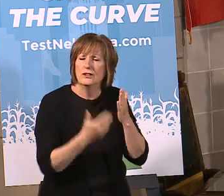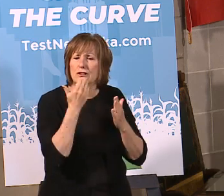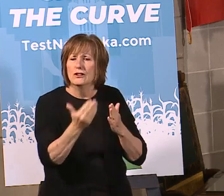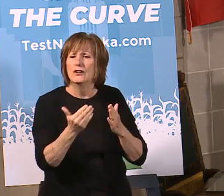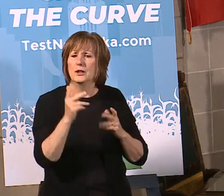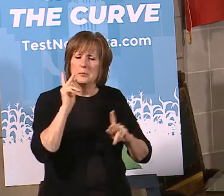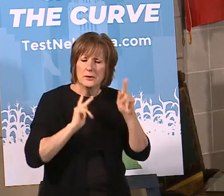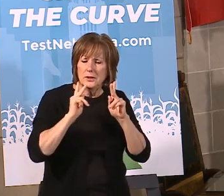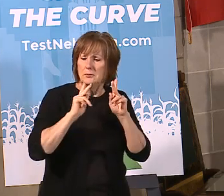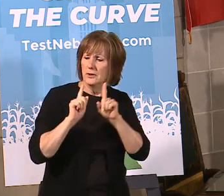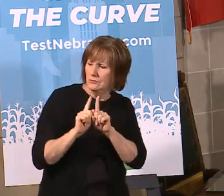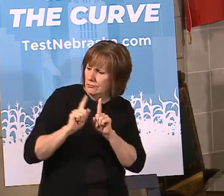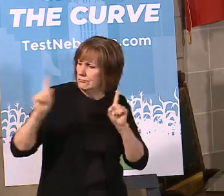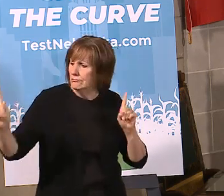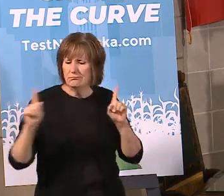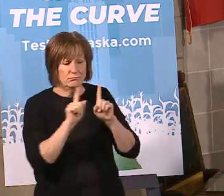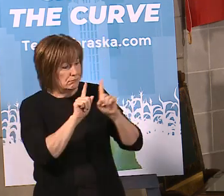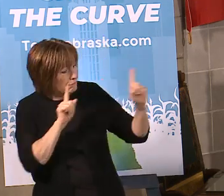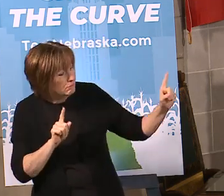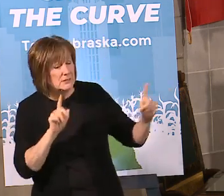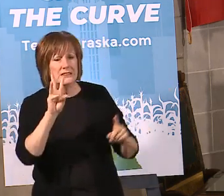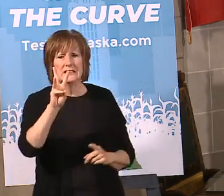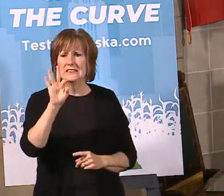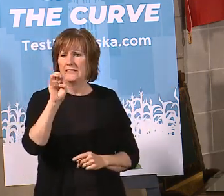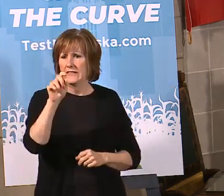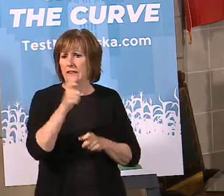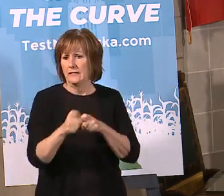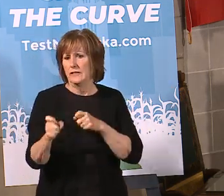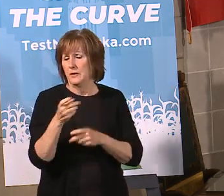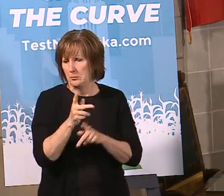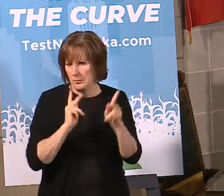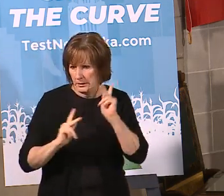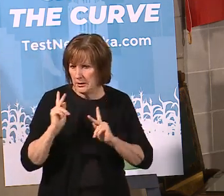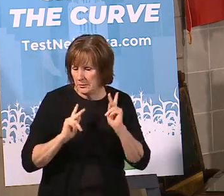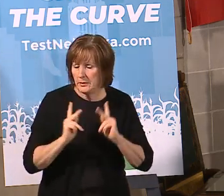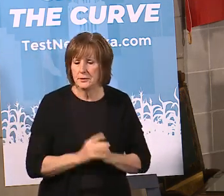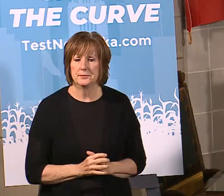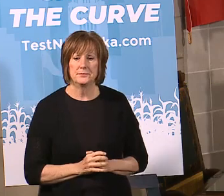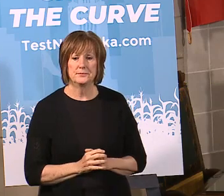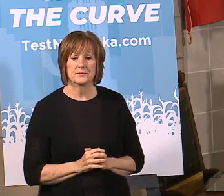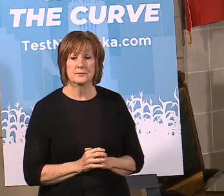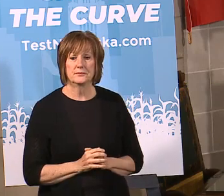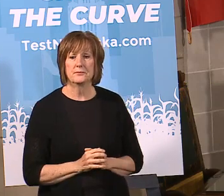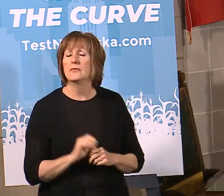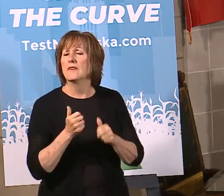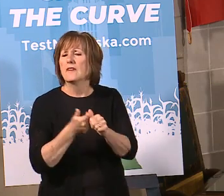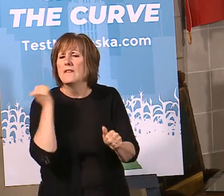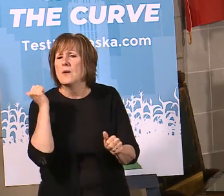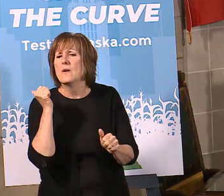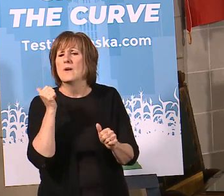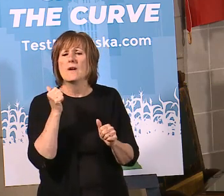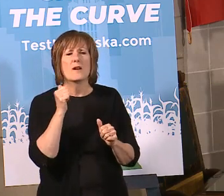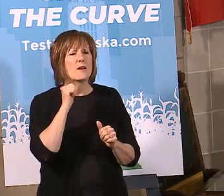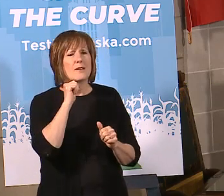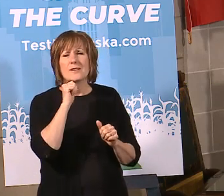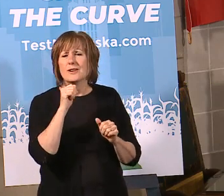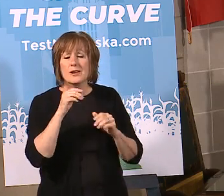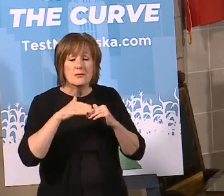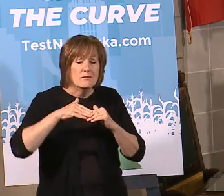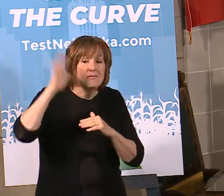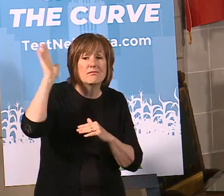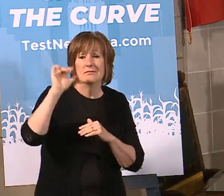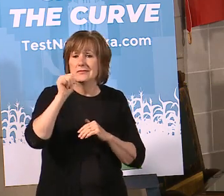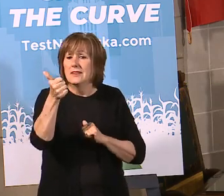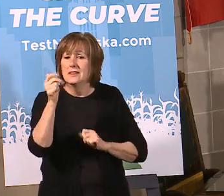physical distancing guidelines we talked about like six feet distance between people and so forth. avoid group you know nobody no groups above